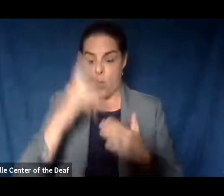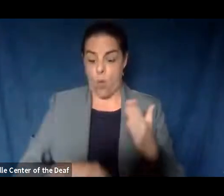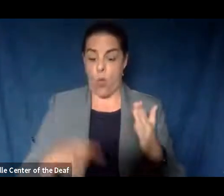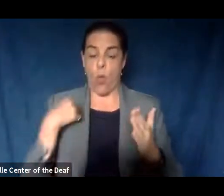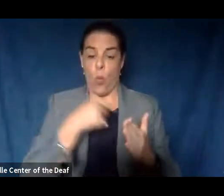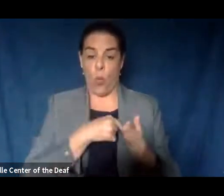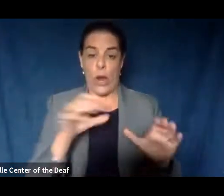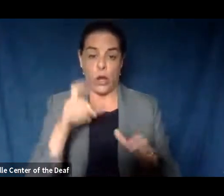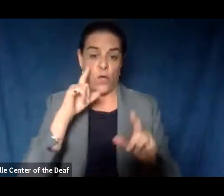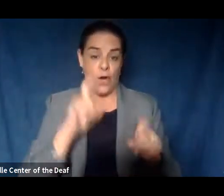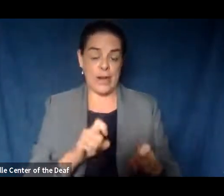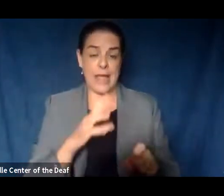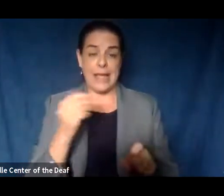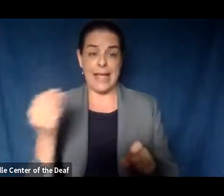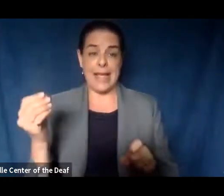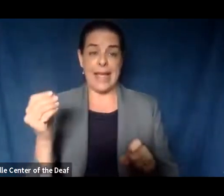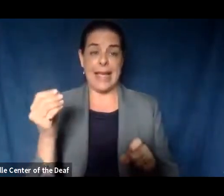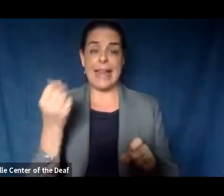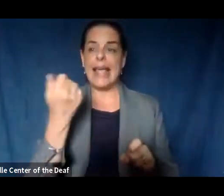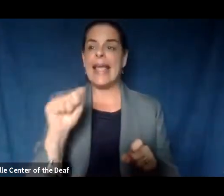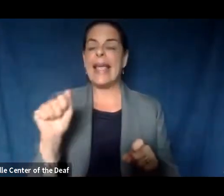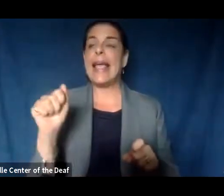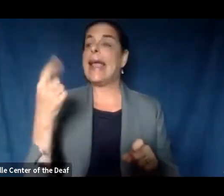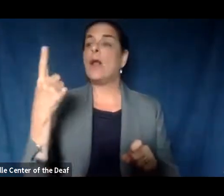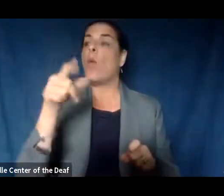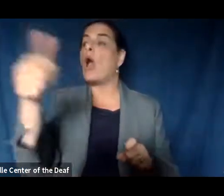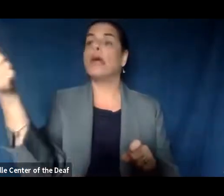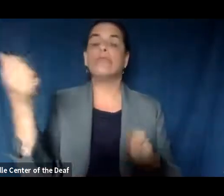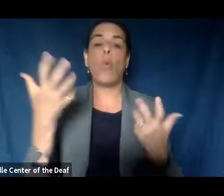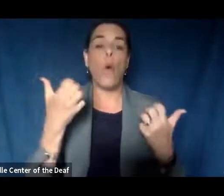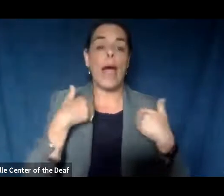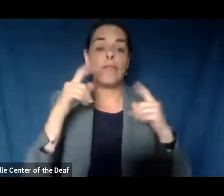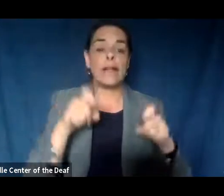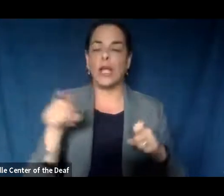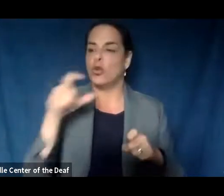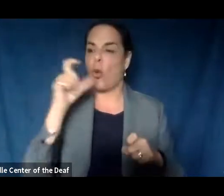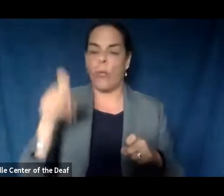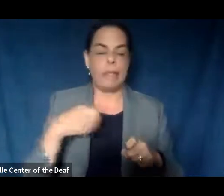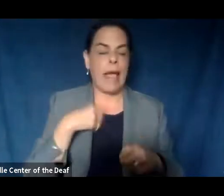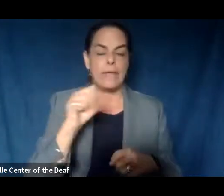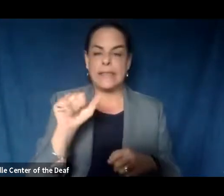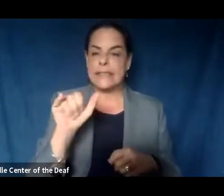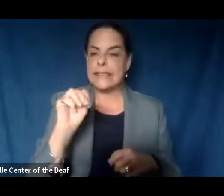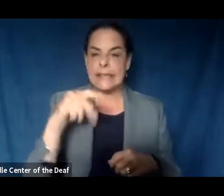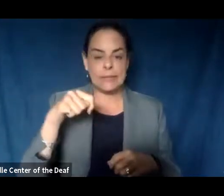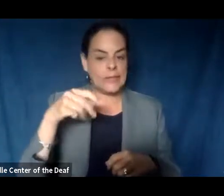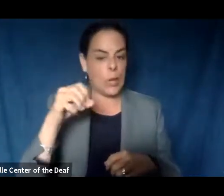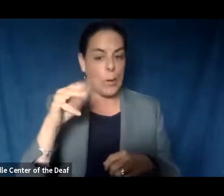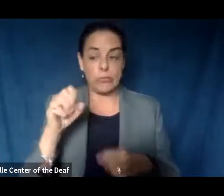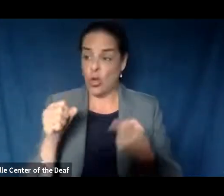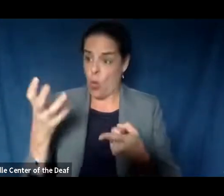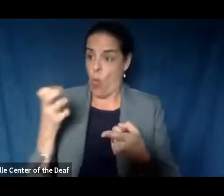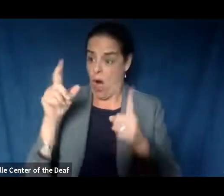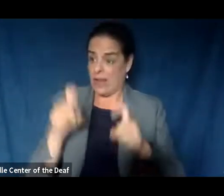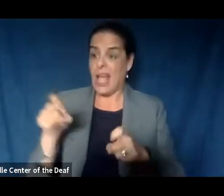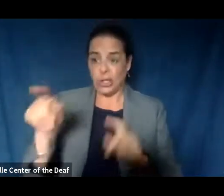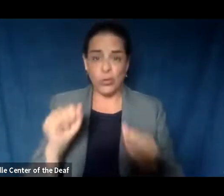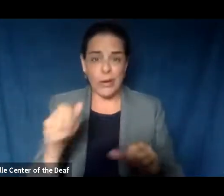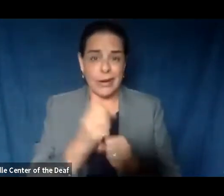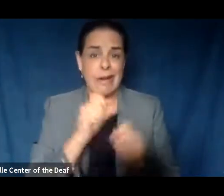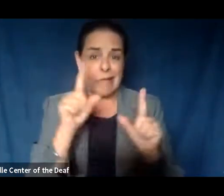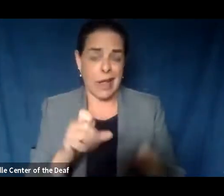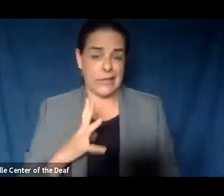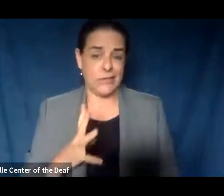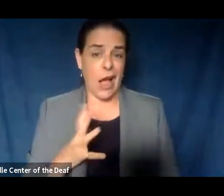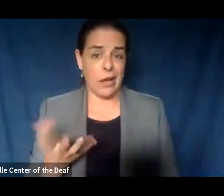anybody getting tested. You don't need to have symptoms. You just need to want to get tested. Obviously, we